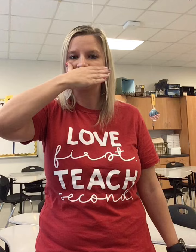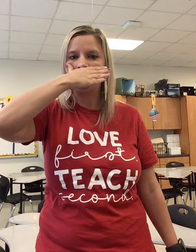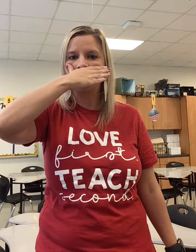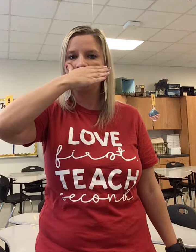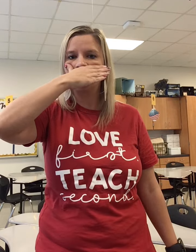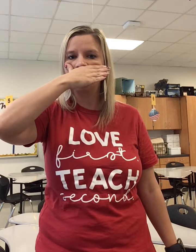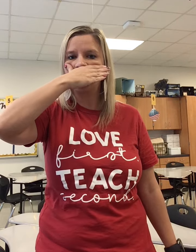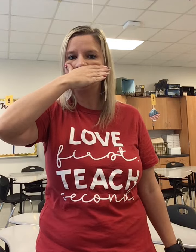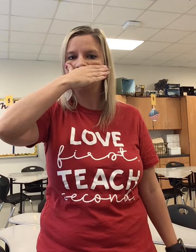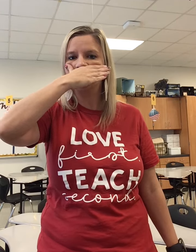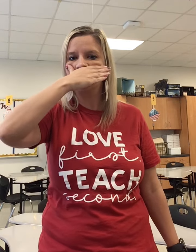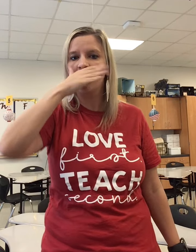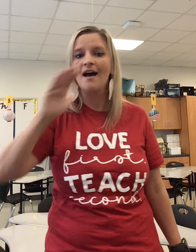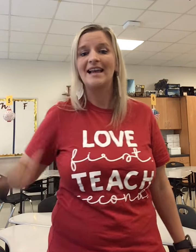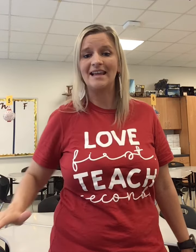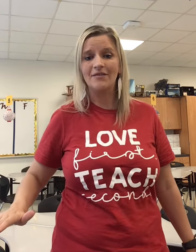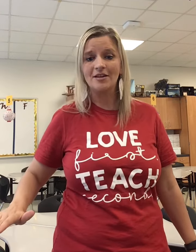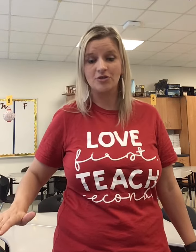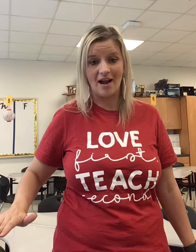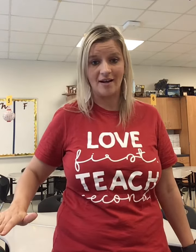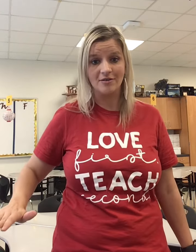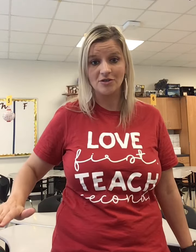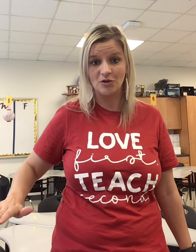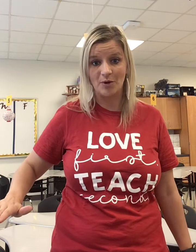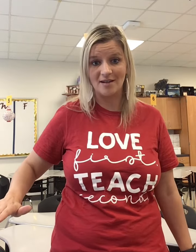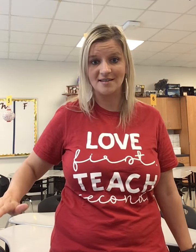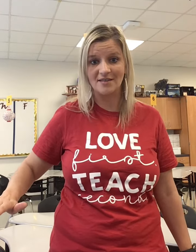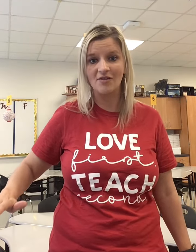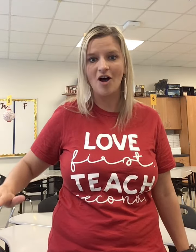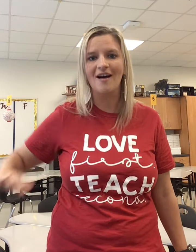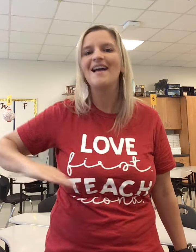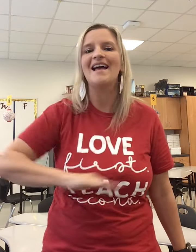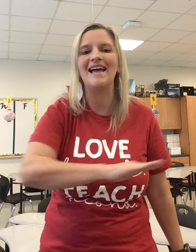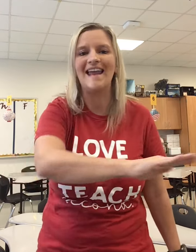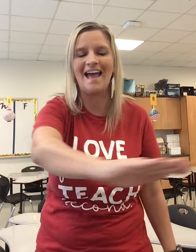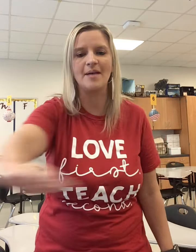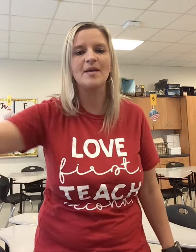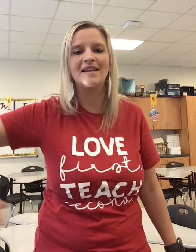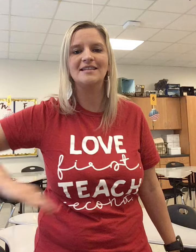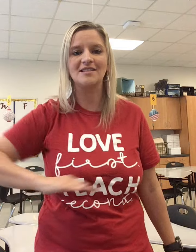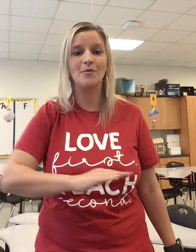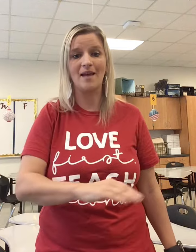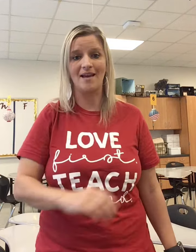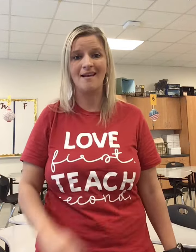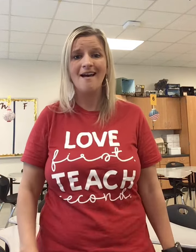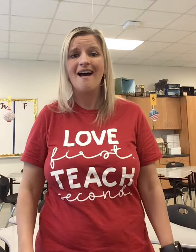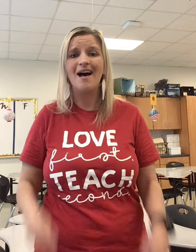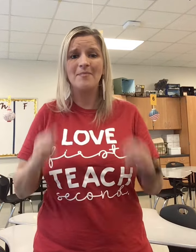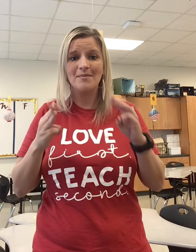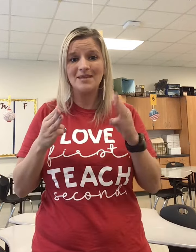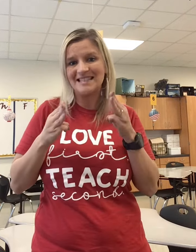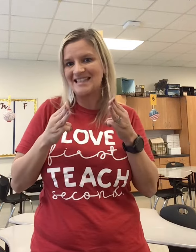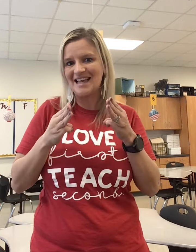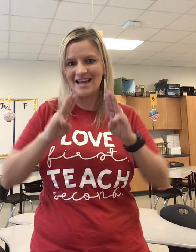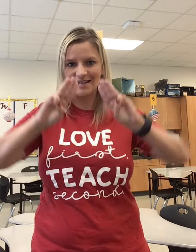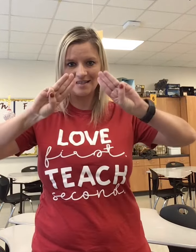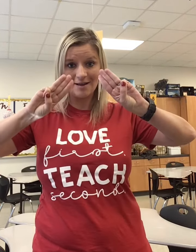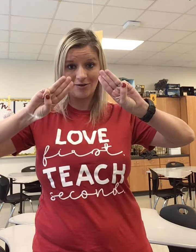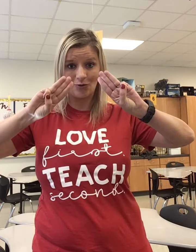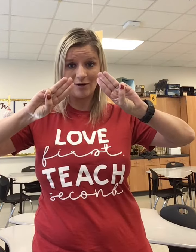self-incrimination, given a trial, due process of law, and eminent domain. Amendment 6, three